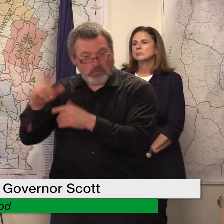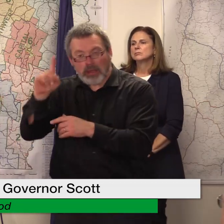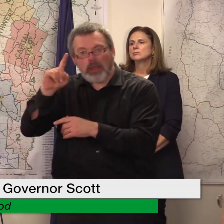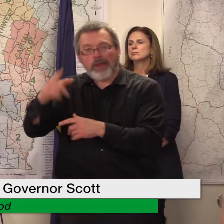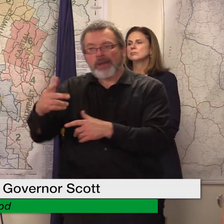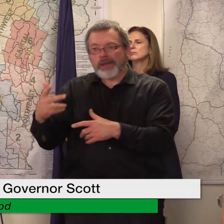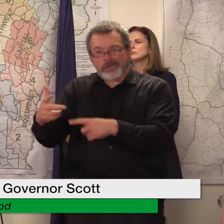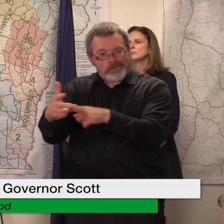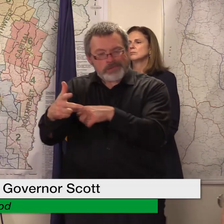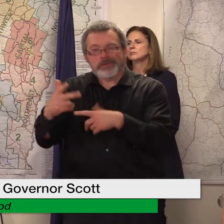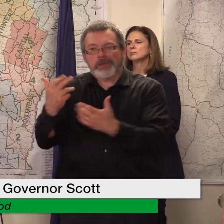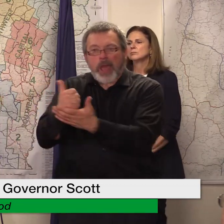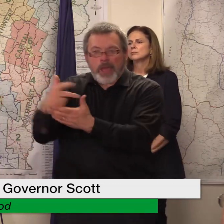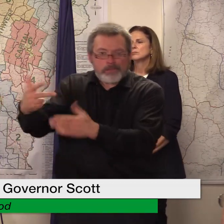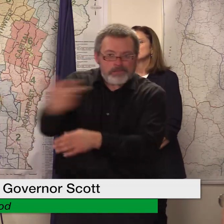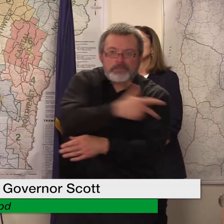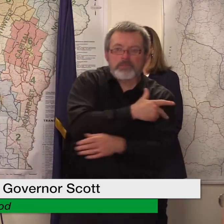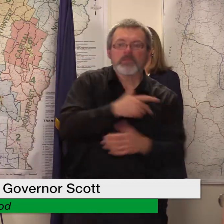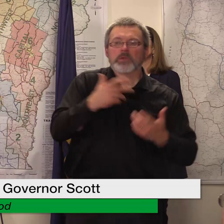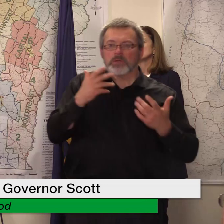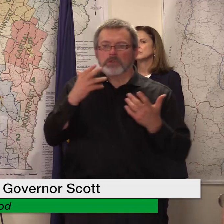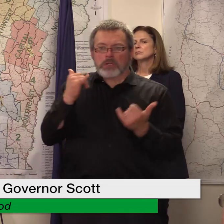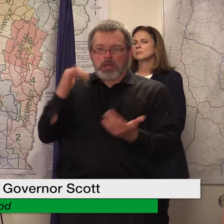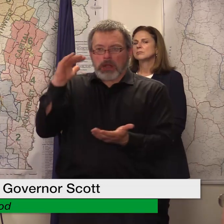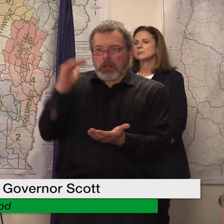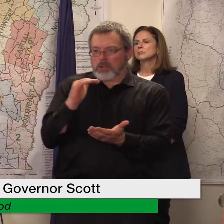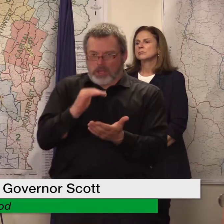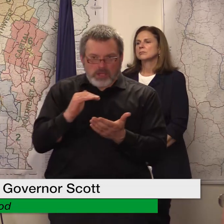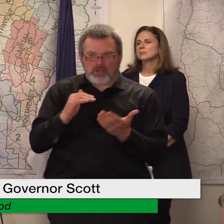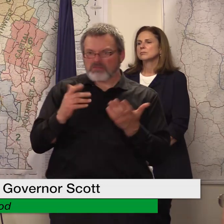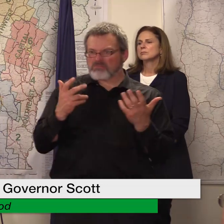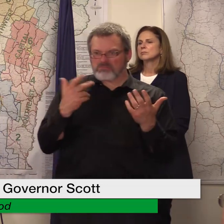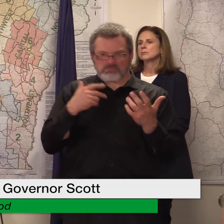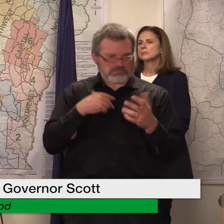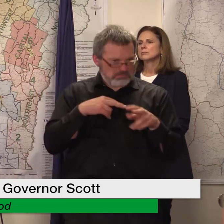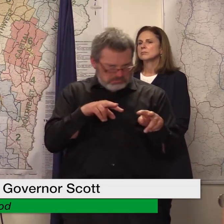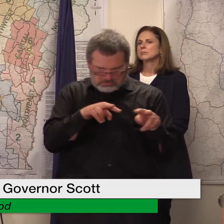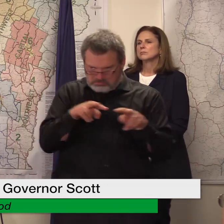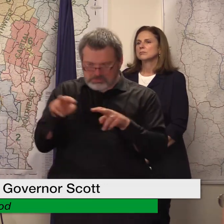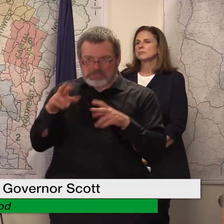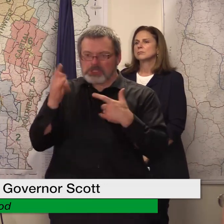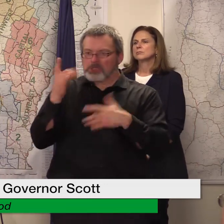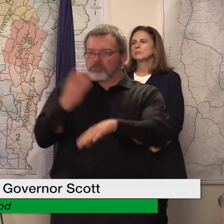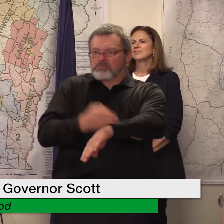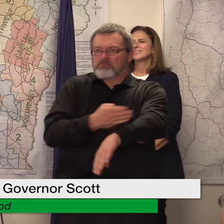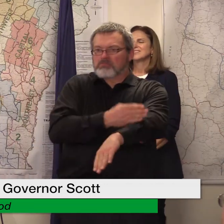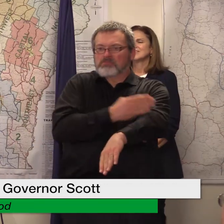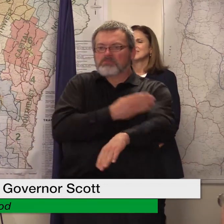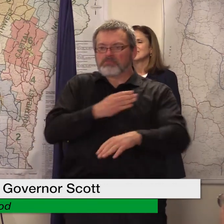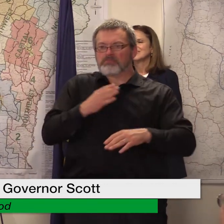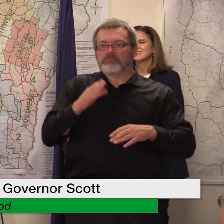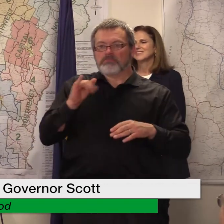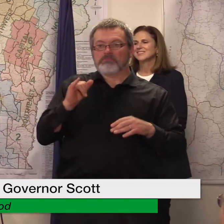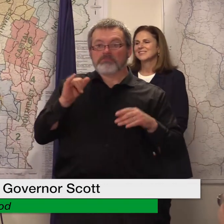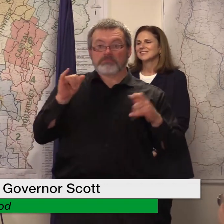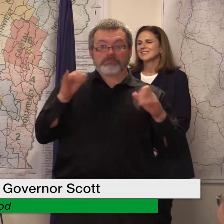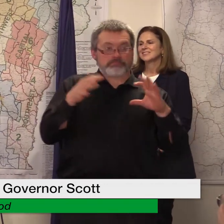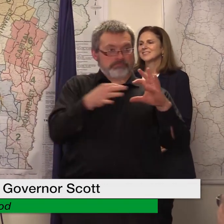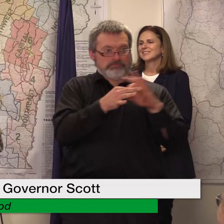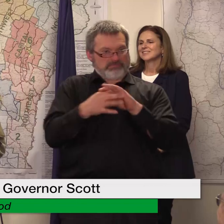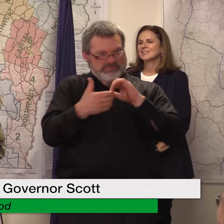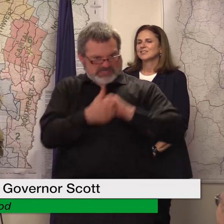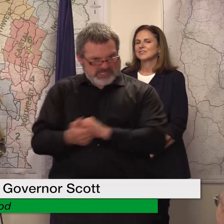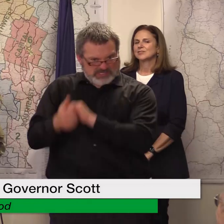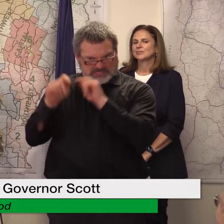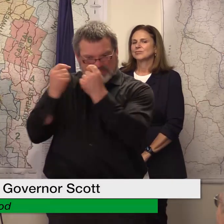down that communication has become very solid between the towns and this i'm sorry liaison teams lno liaison